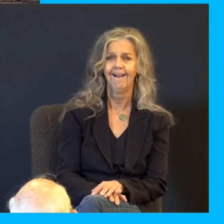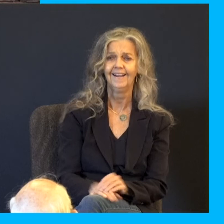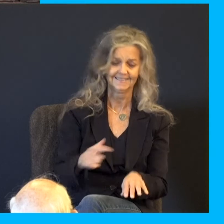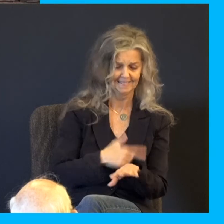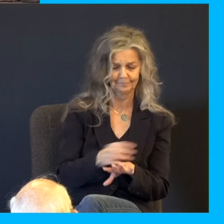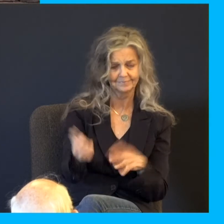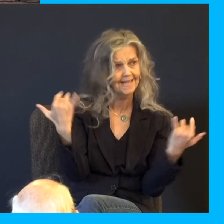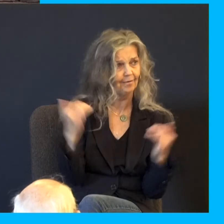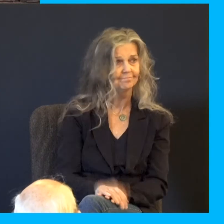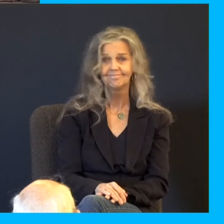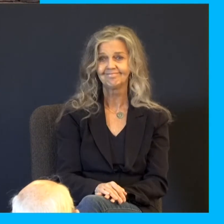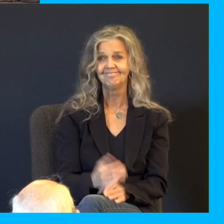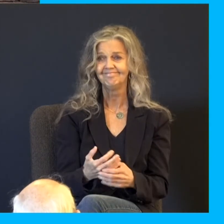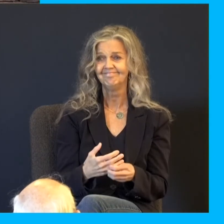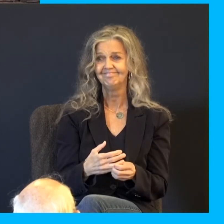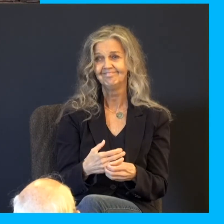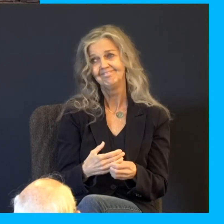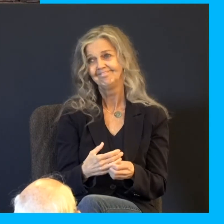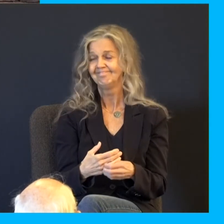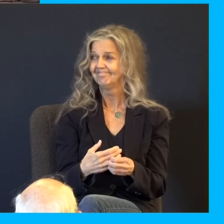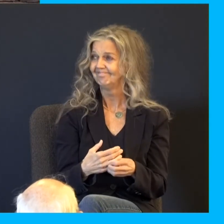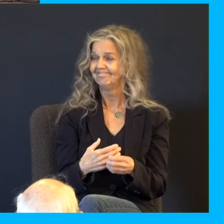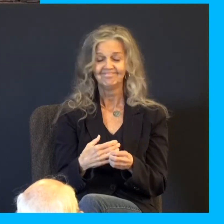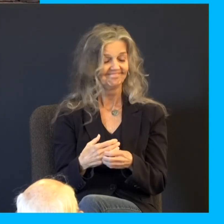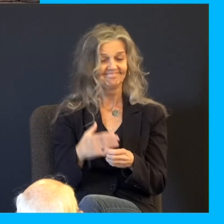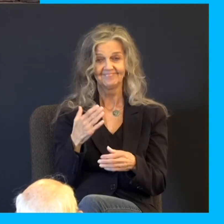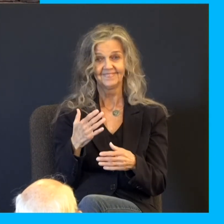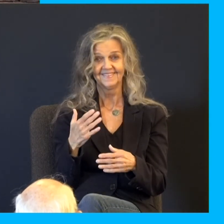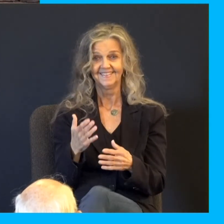I could have left you back in the, anyway, let's stand, let's pray. Happy Father's Day, gentlemen.